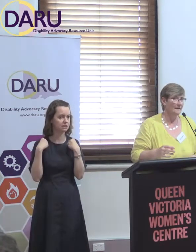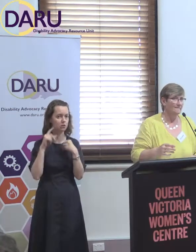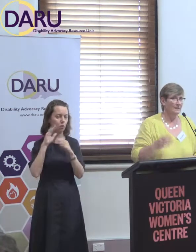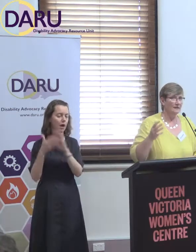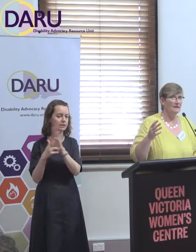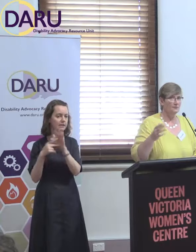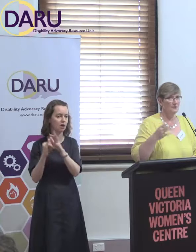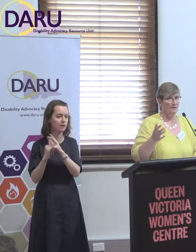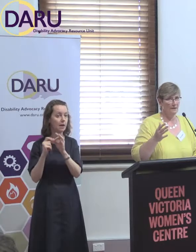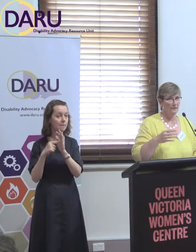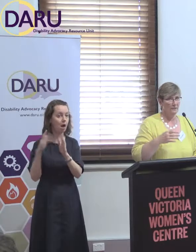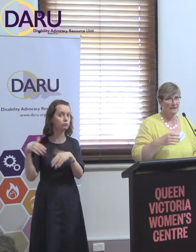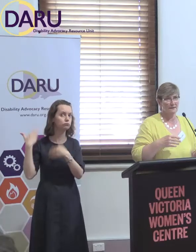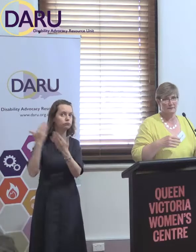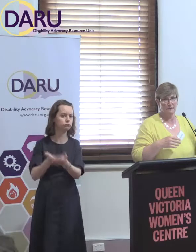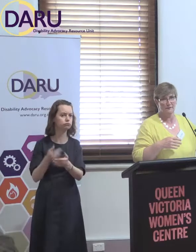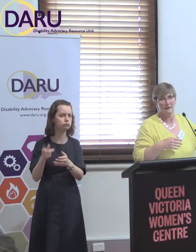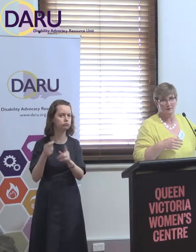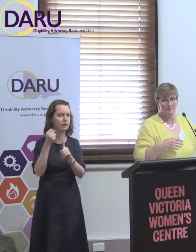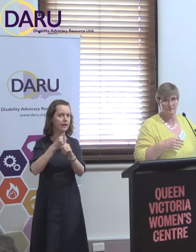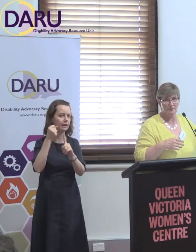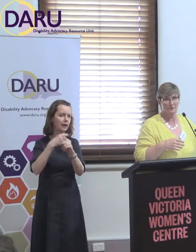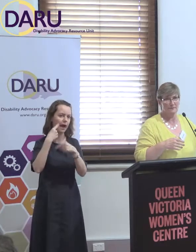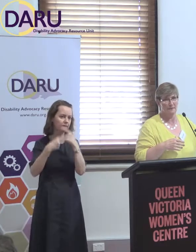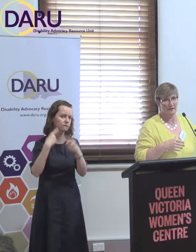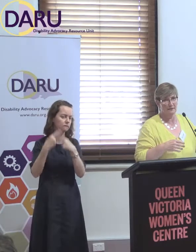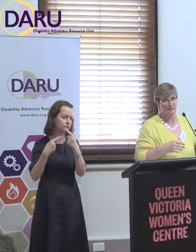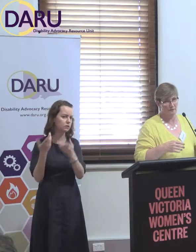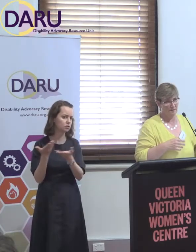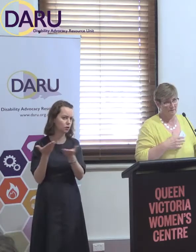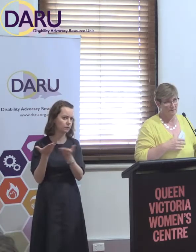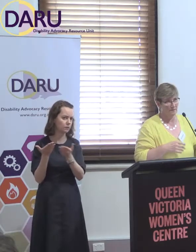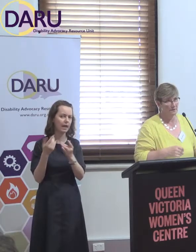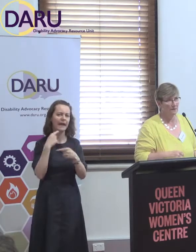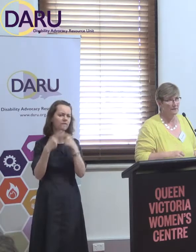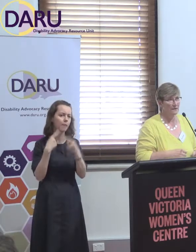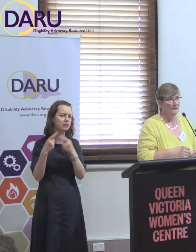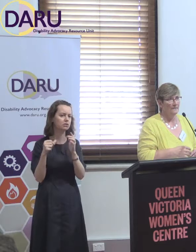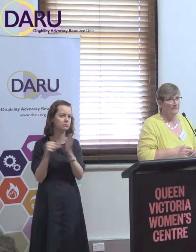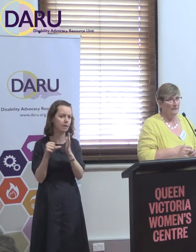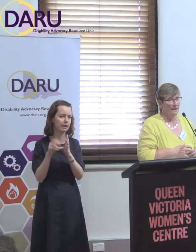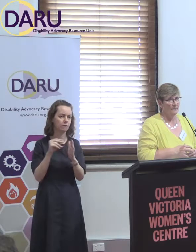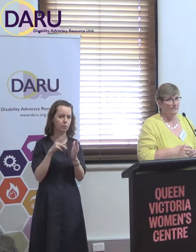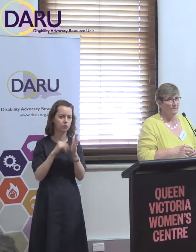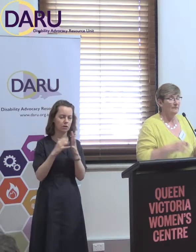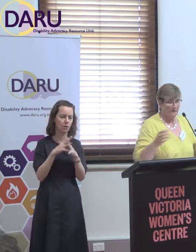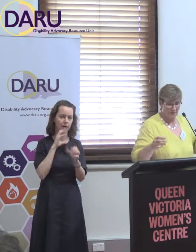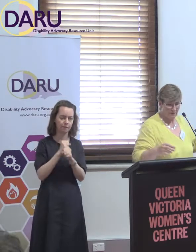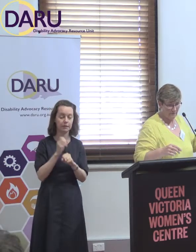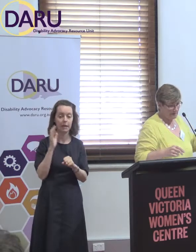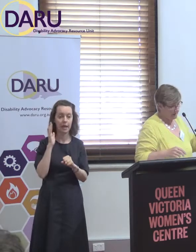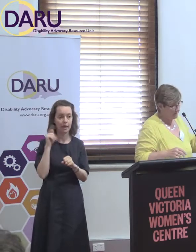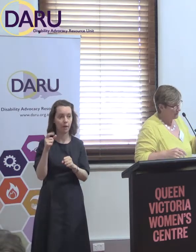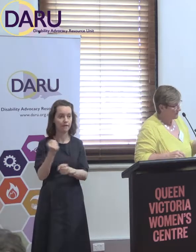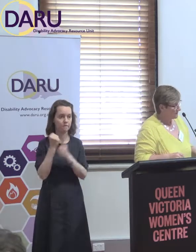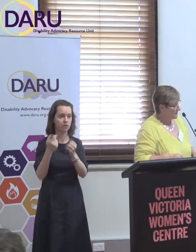will be. But they traditionally have always had some information service money through the New South Wales government. Anyway, they're